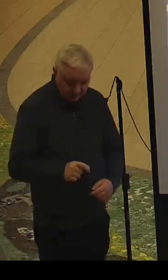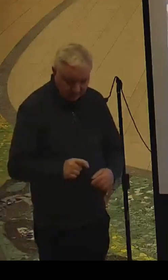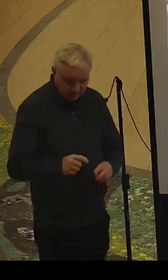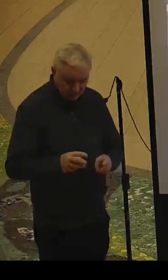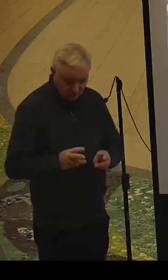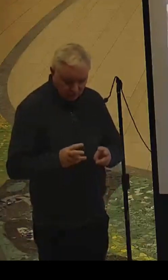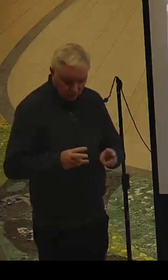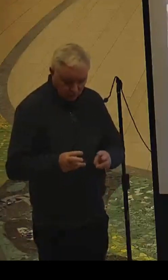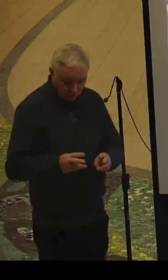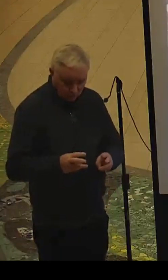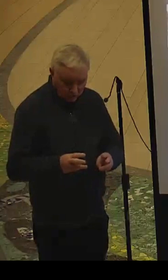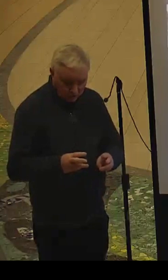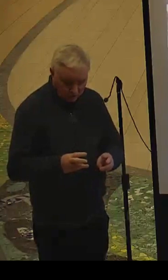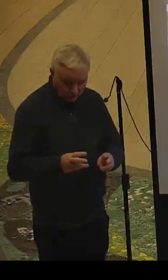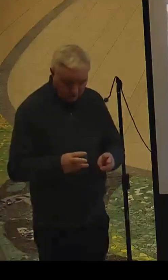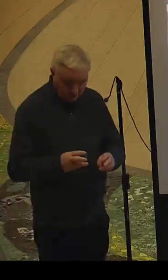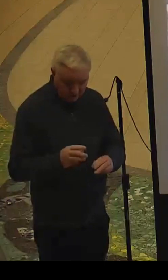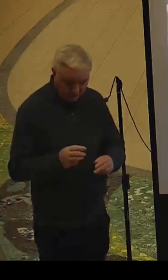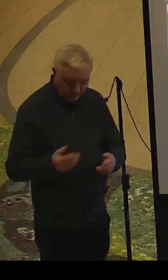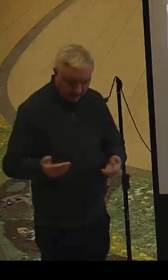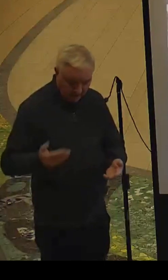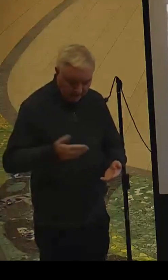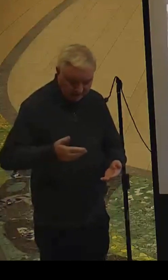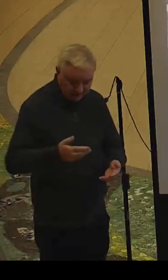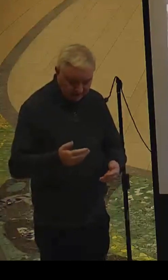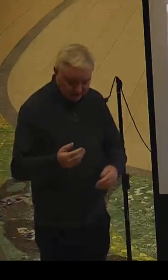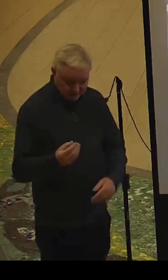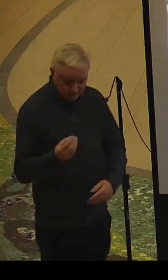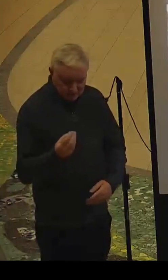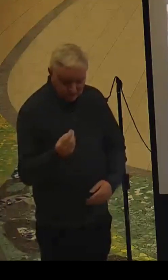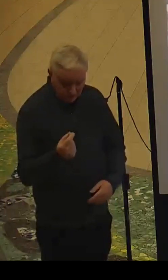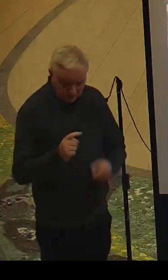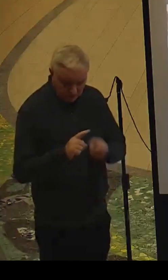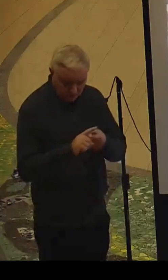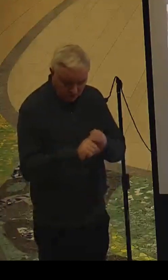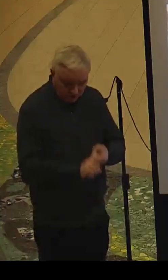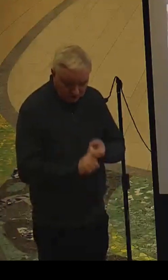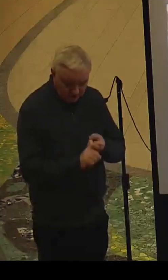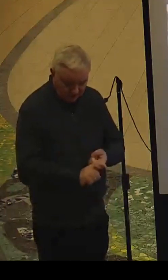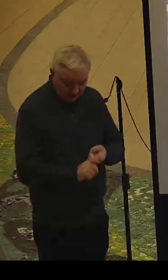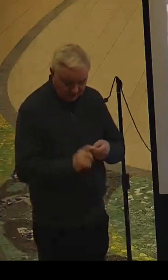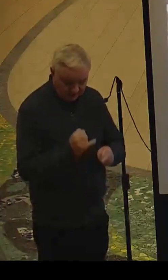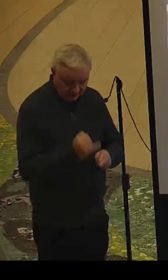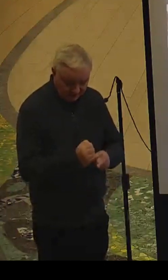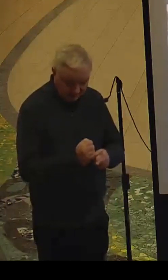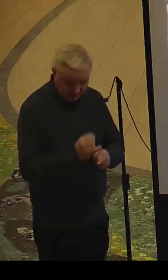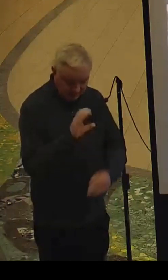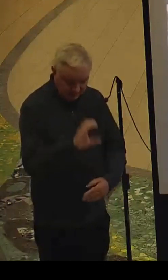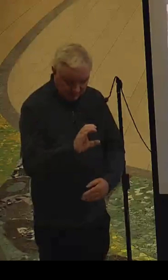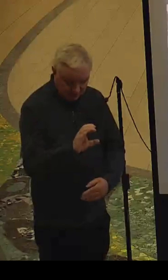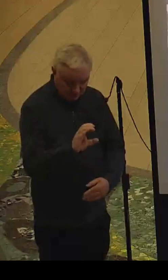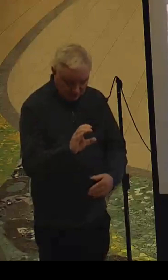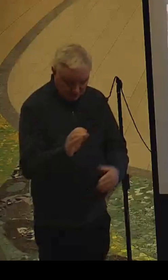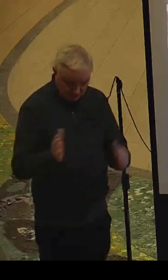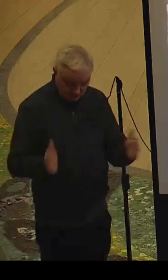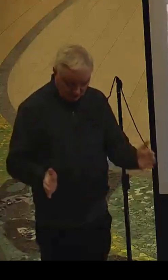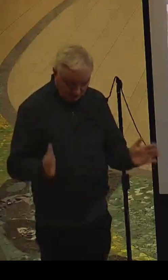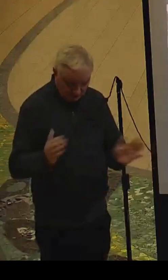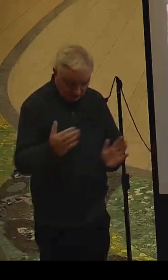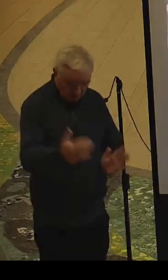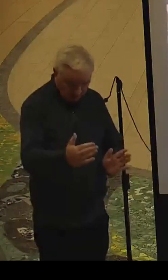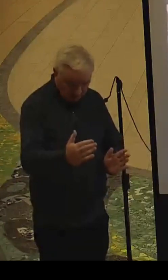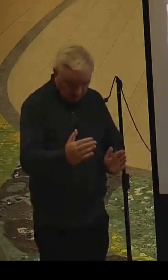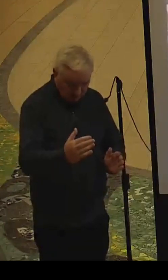Second worker added in, some are staying in the church